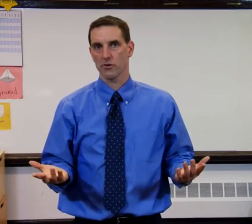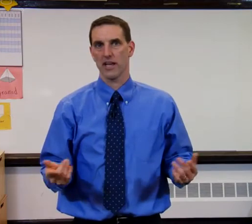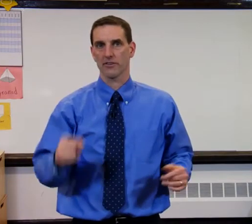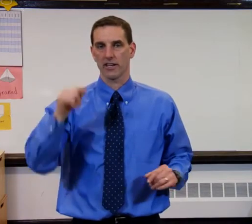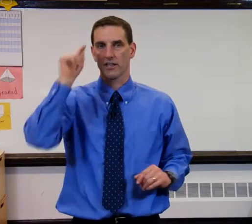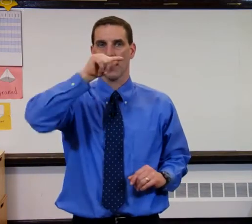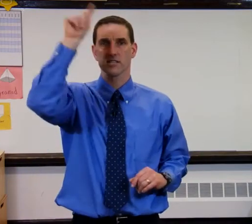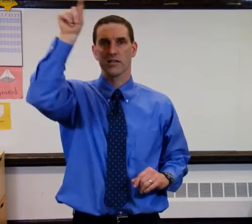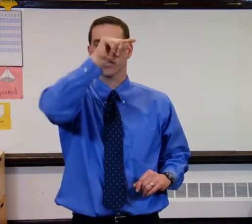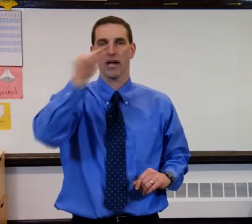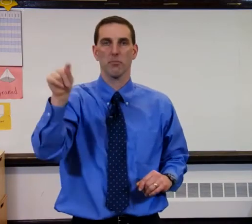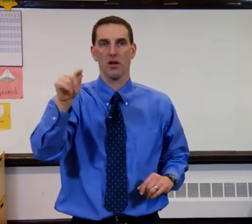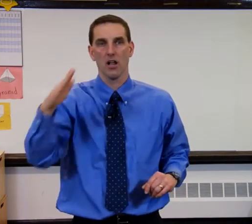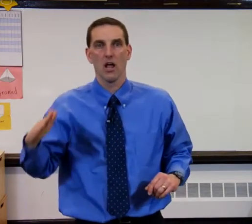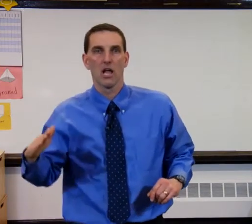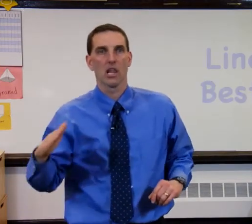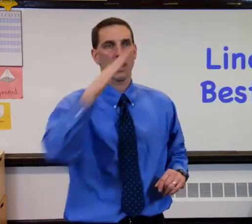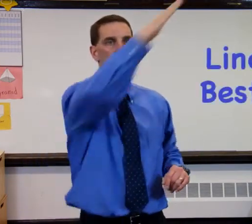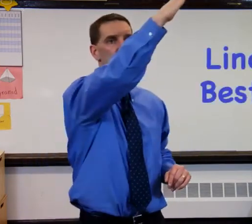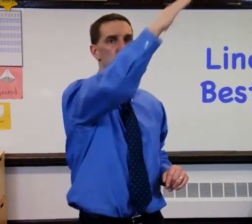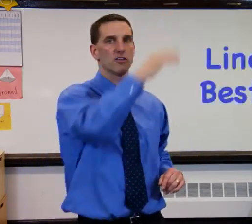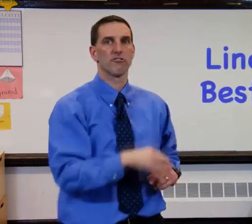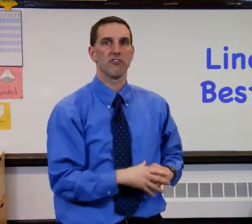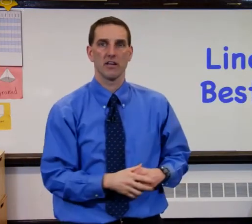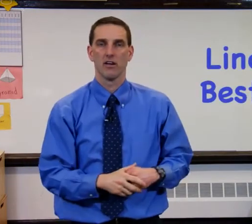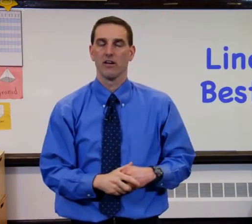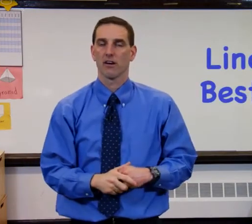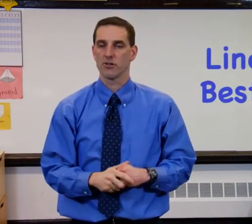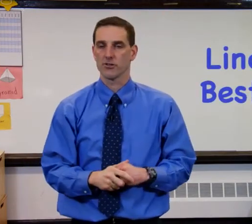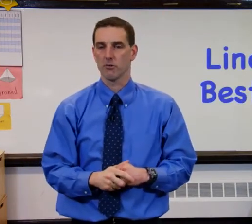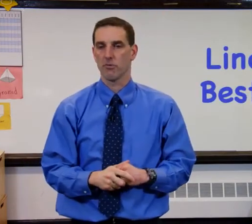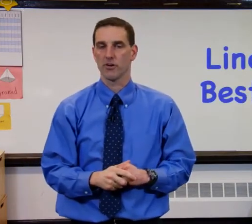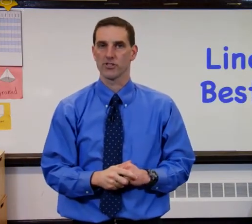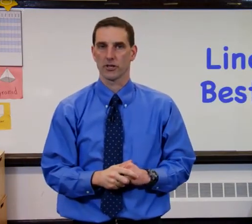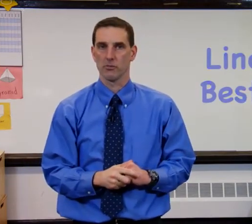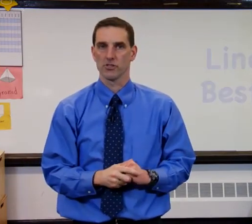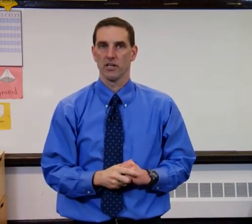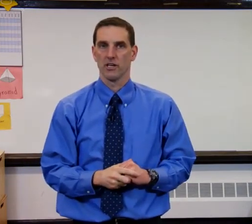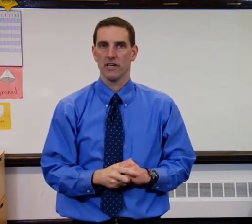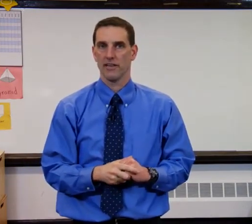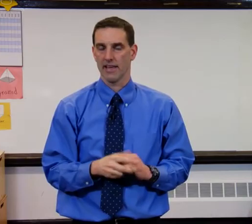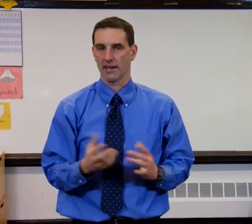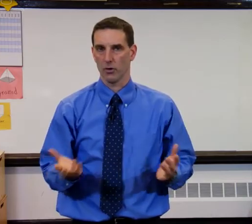an eighth grade class, I'd scatter plot, line of best fit are two important terms in that group.